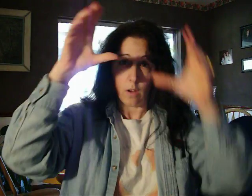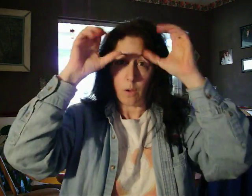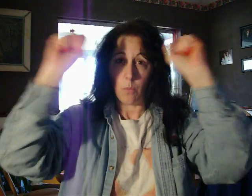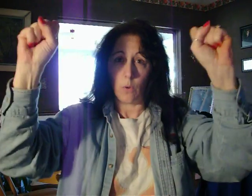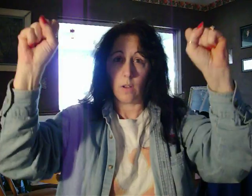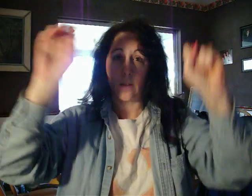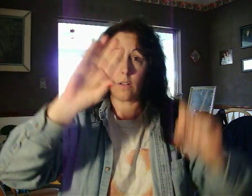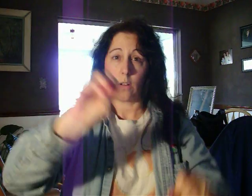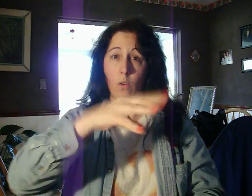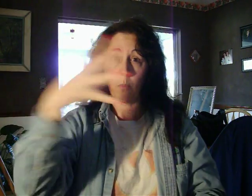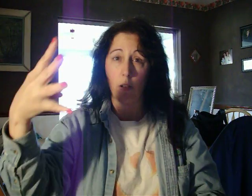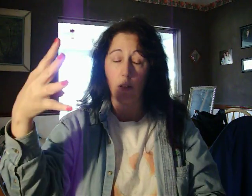training us on direction.